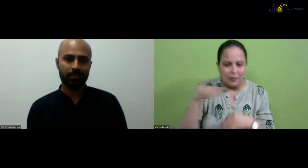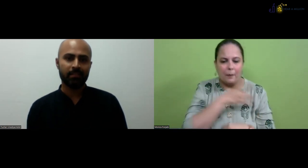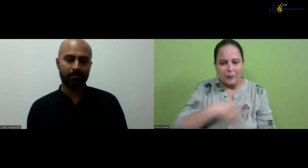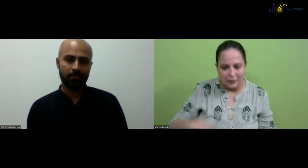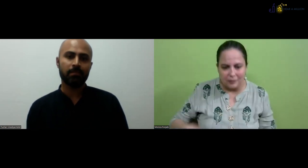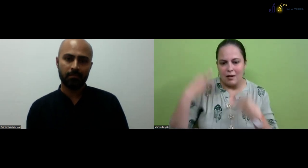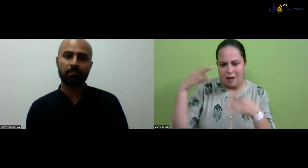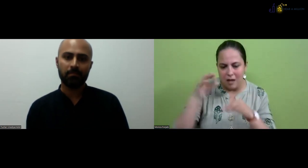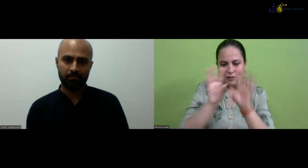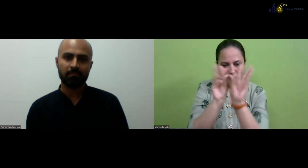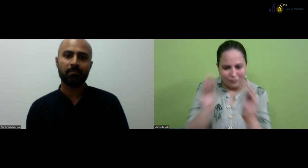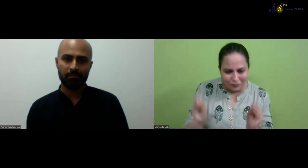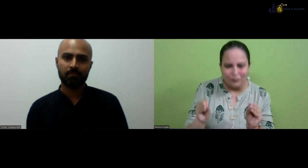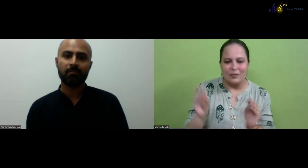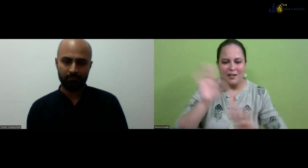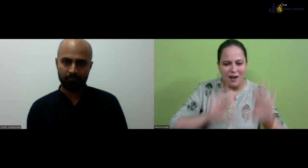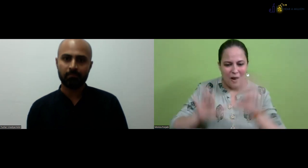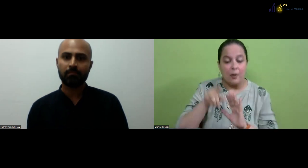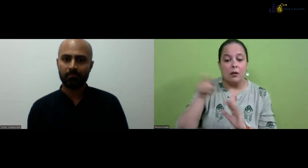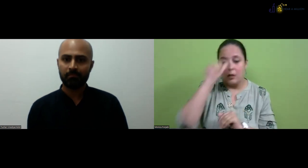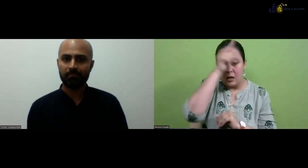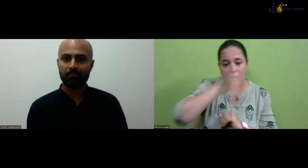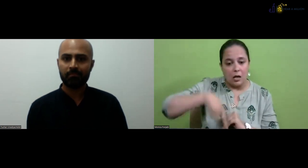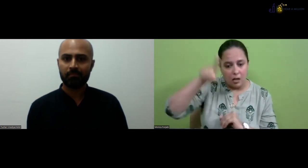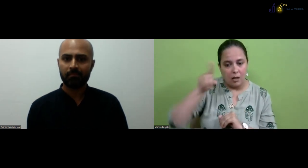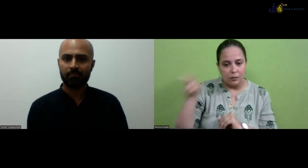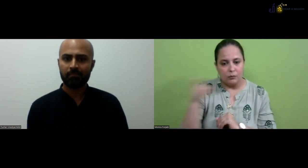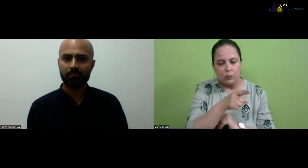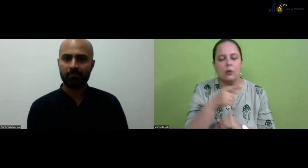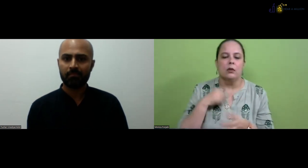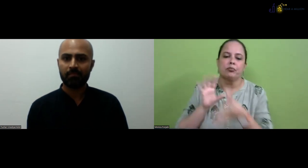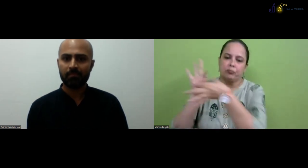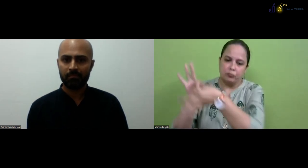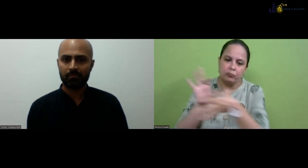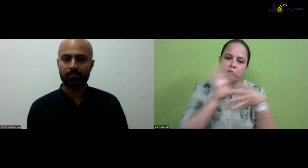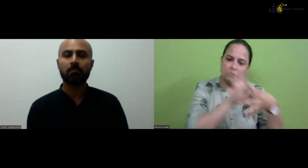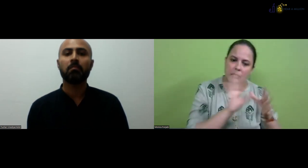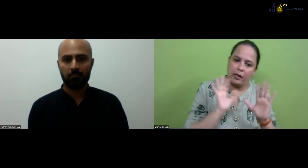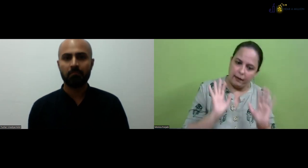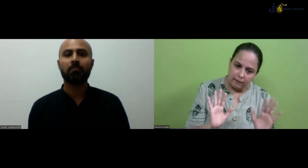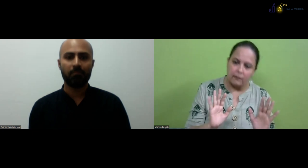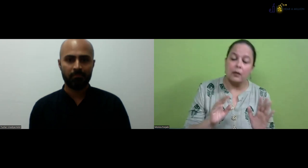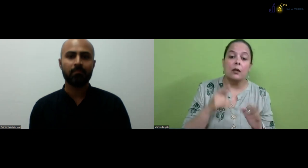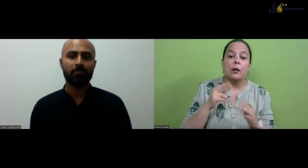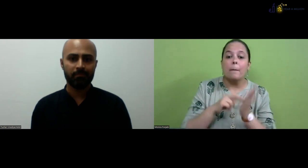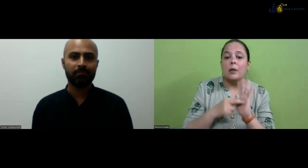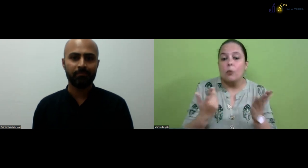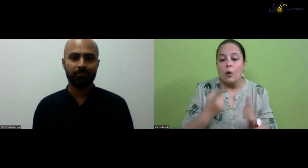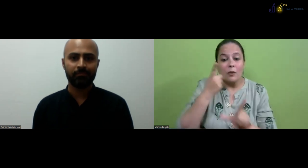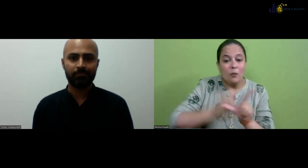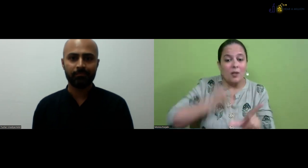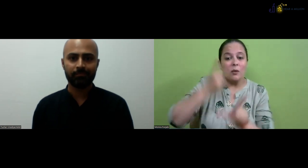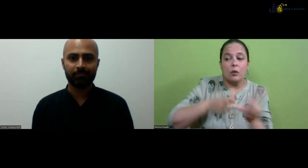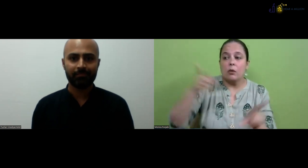So this is the, uh, organization, which, uh, supports the other, the dance and the other activities also. So we have